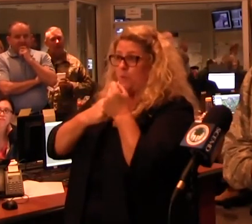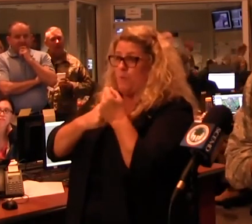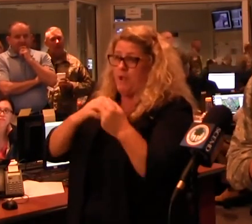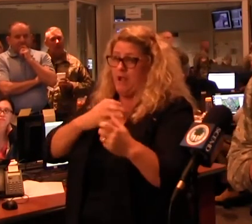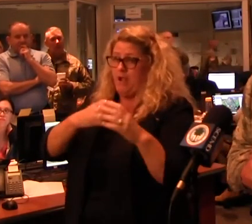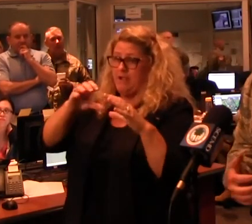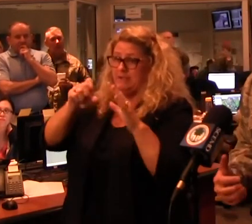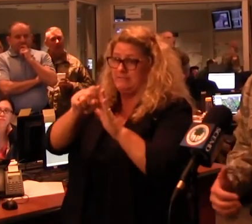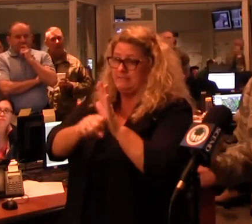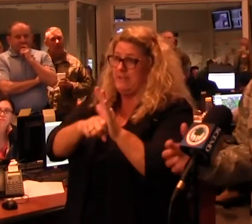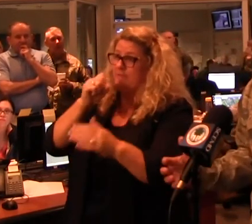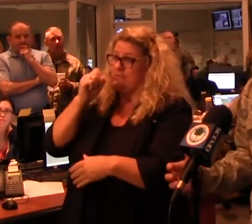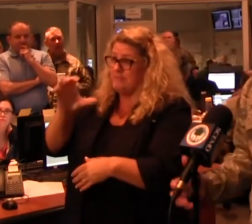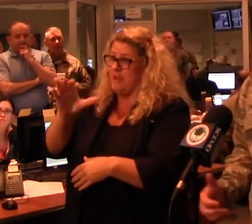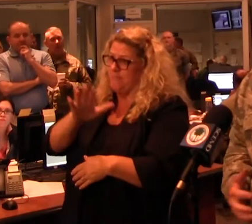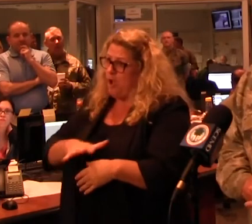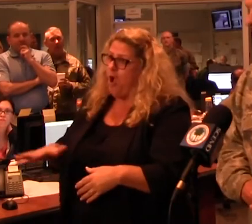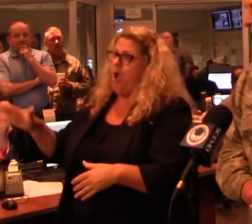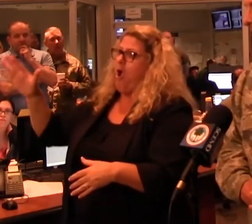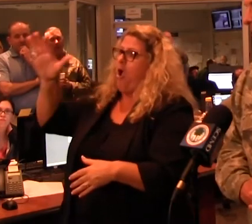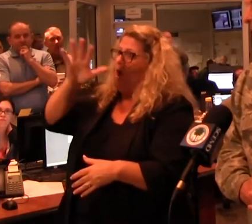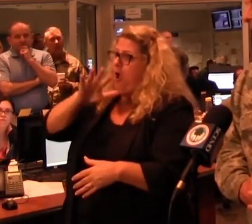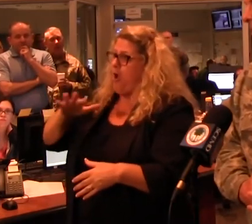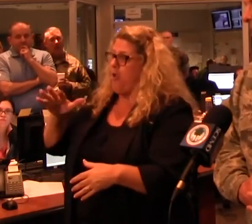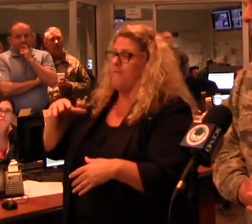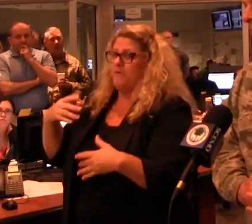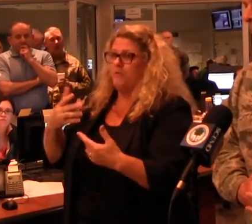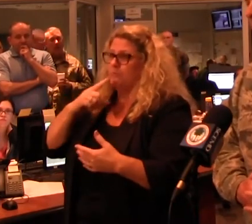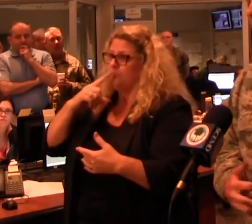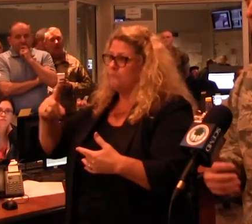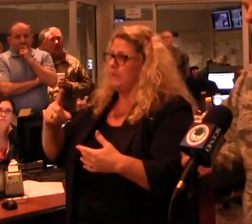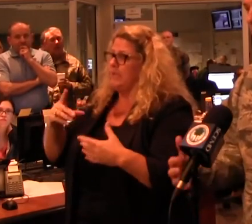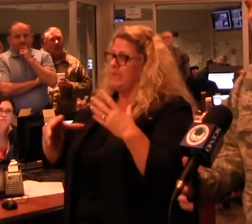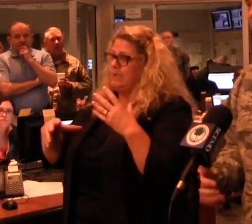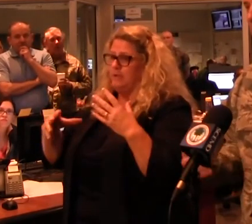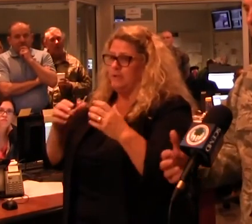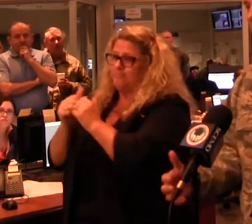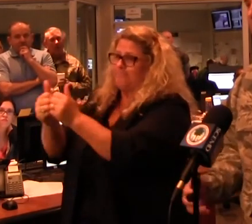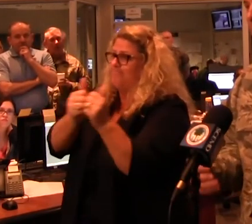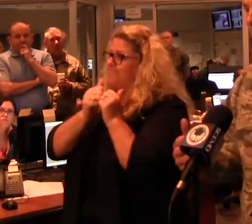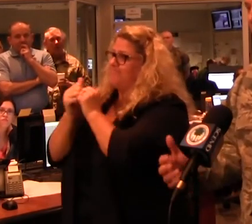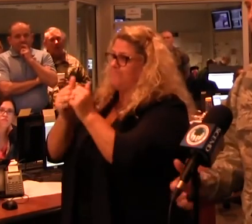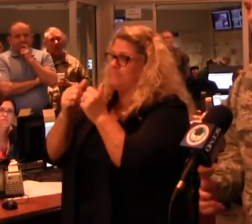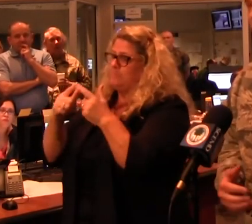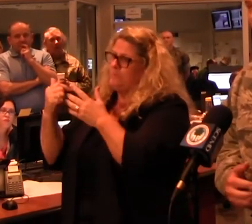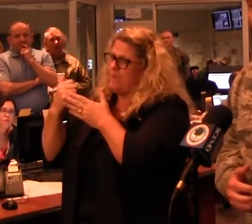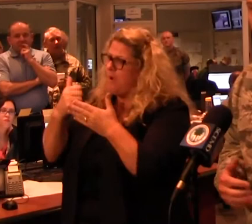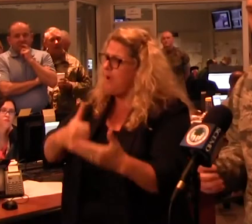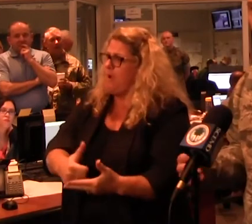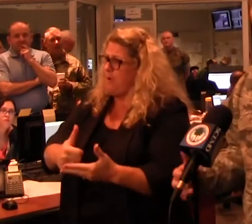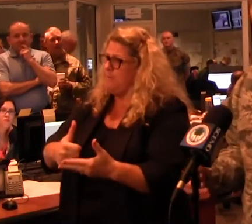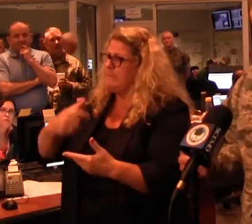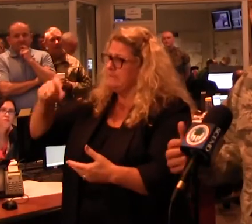South Carolina from all across the nation, has really come together to add capacity as South Carolina has